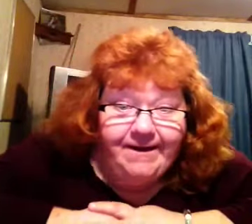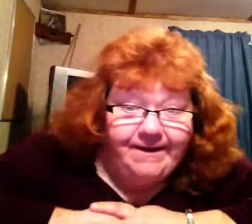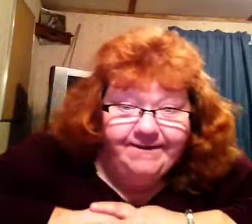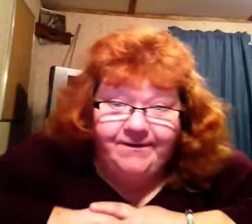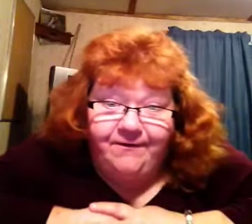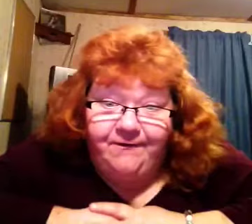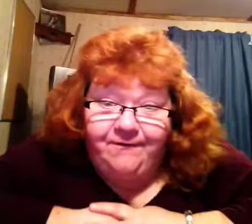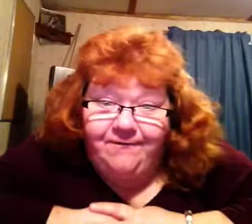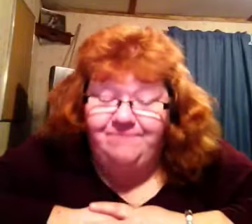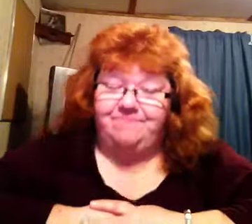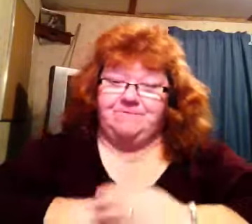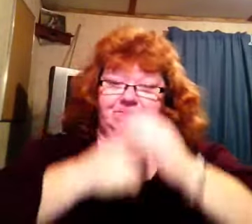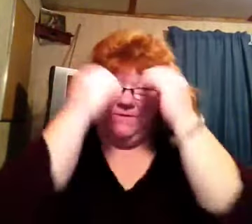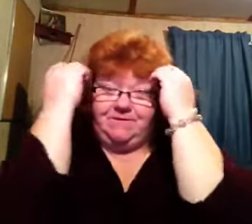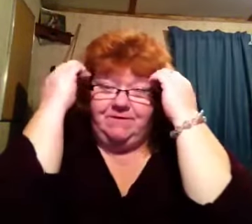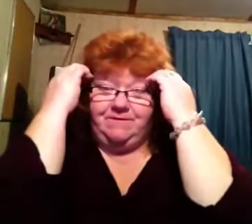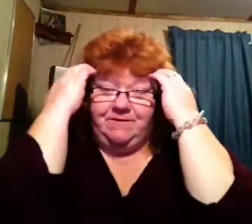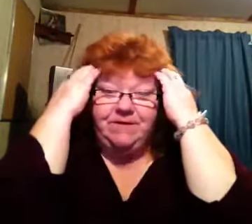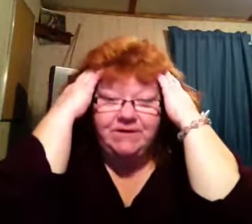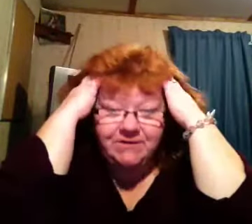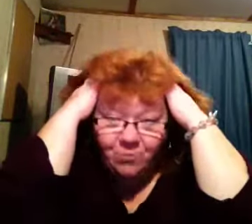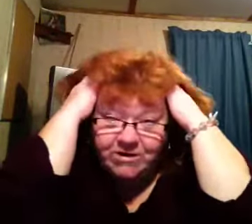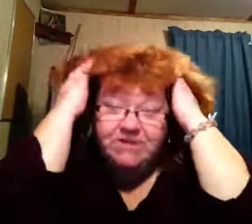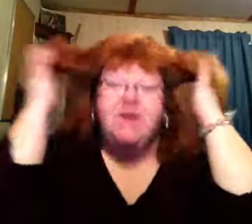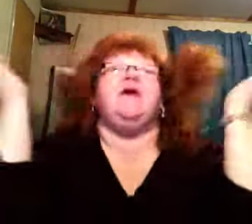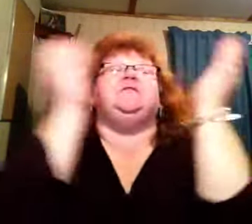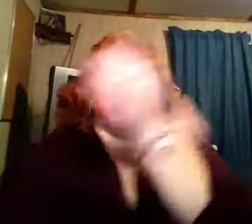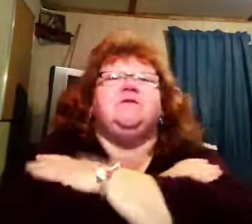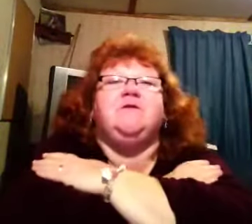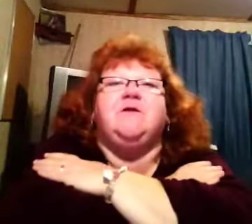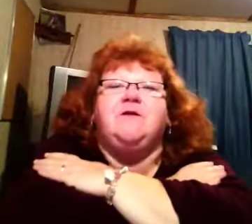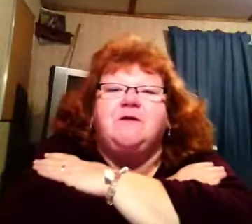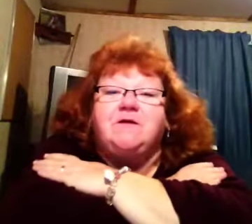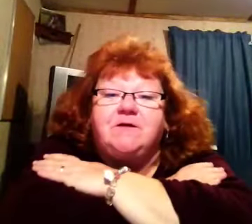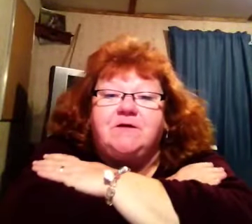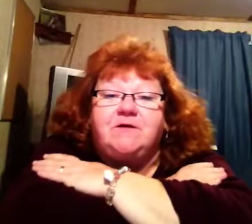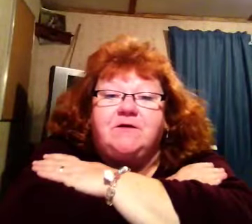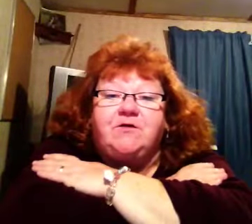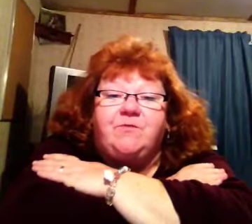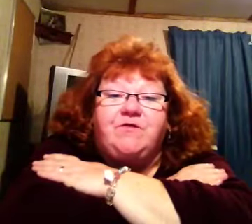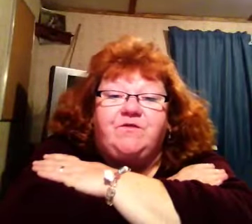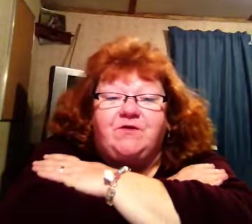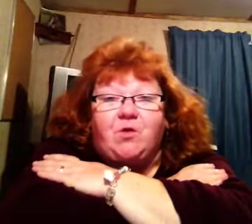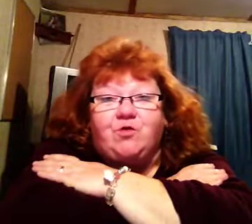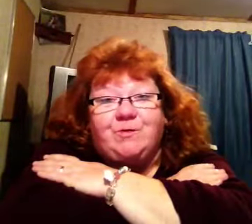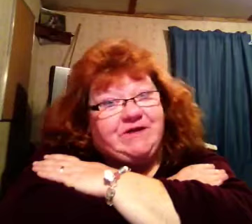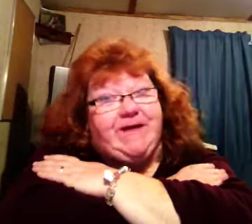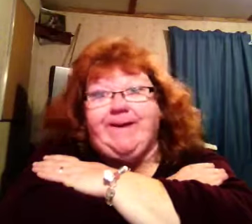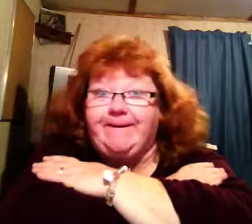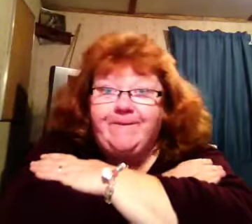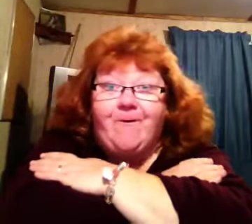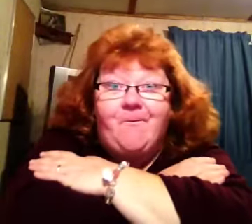uh-uh, girl. You ain't getting white yet. You may feel old, but you ain't getting old.